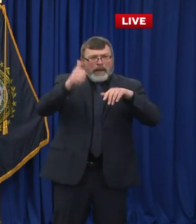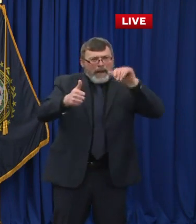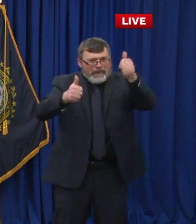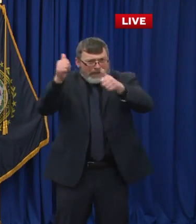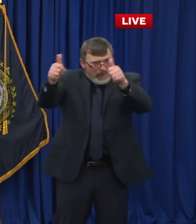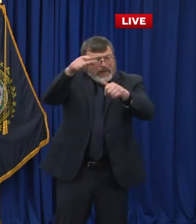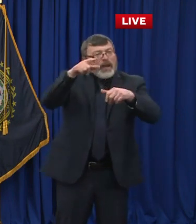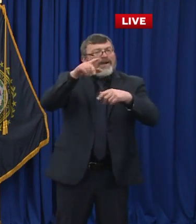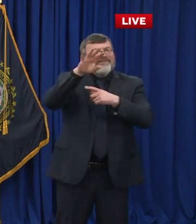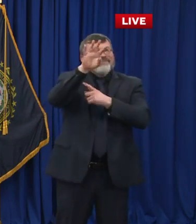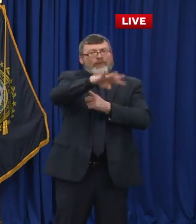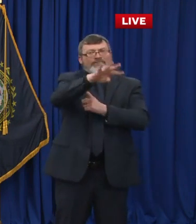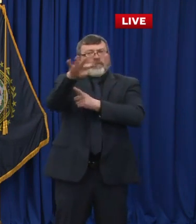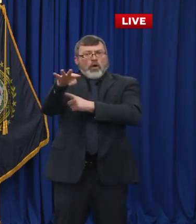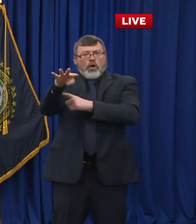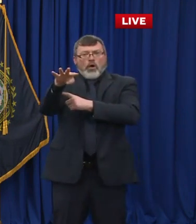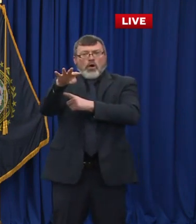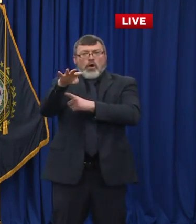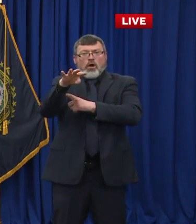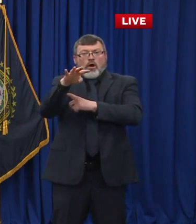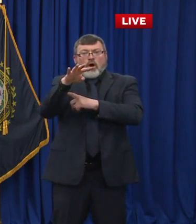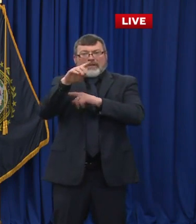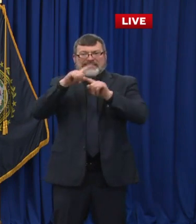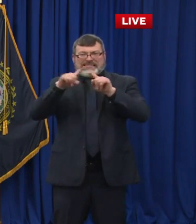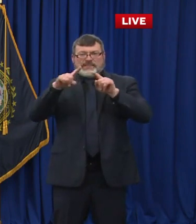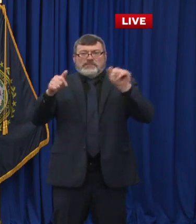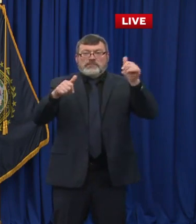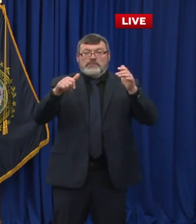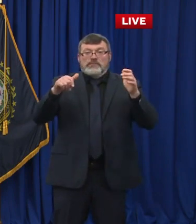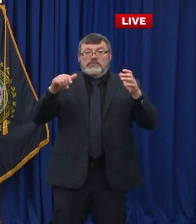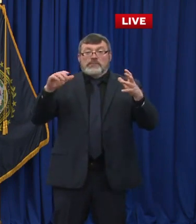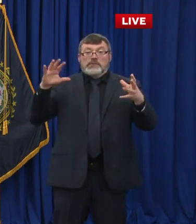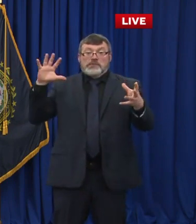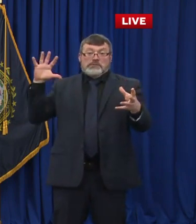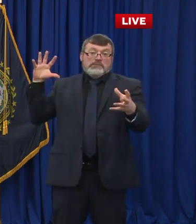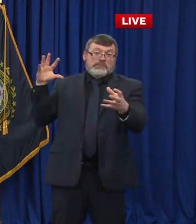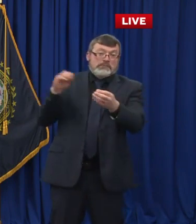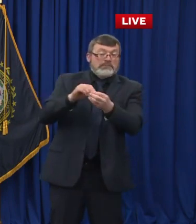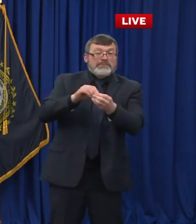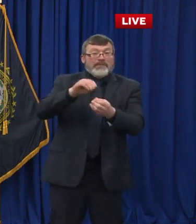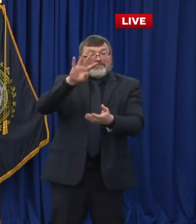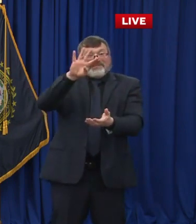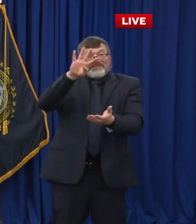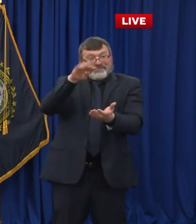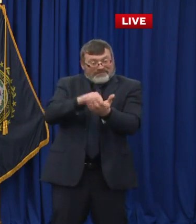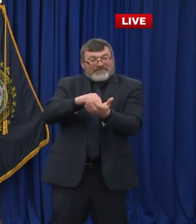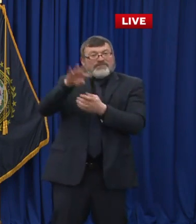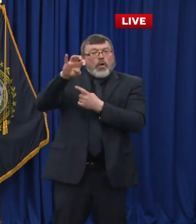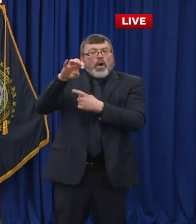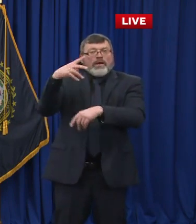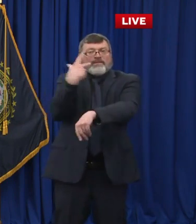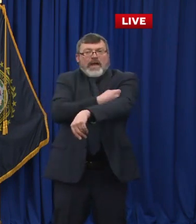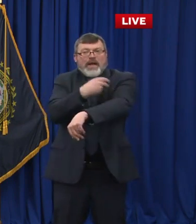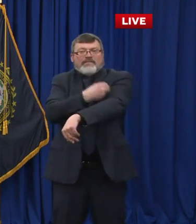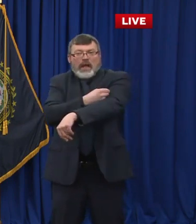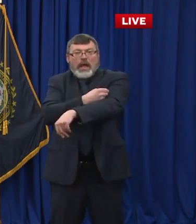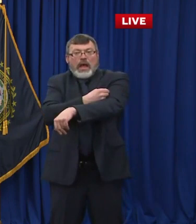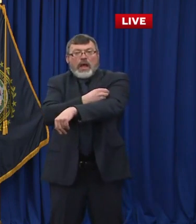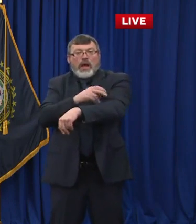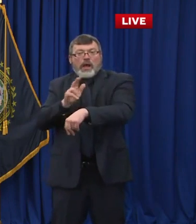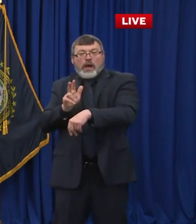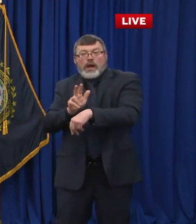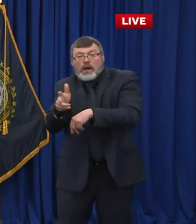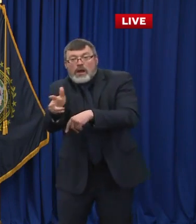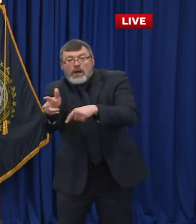Many of these events are serving lower income senior housing. Our state and hospital run clinics continue to operate